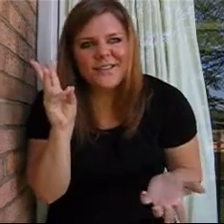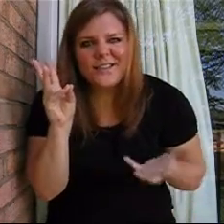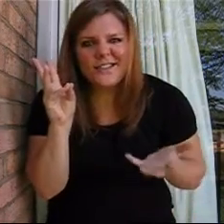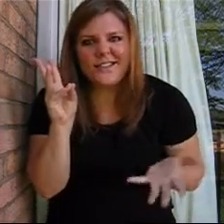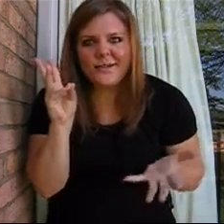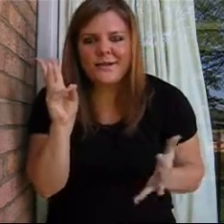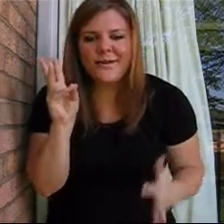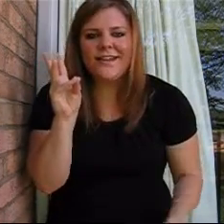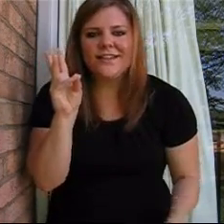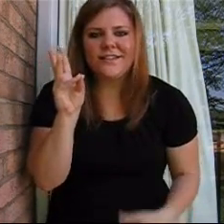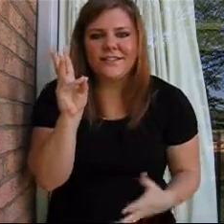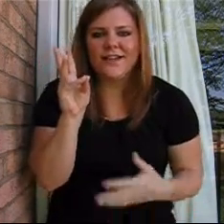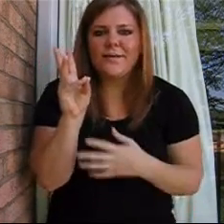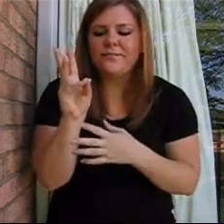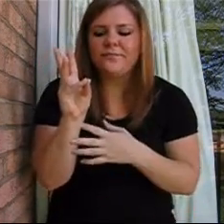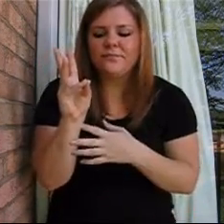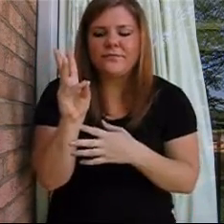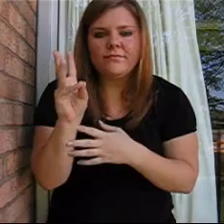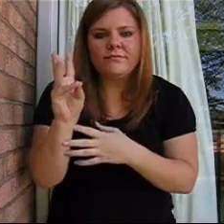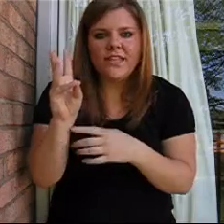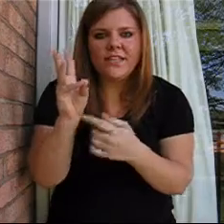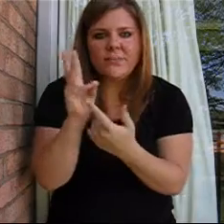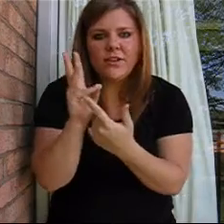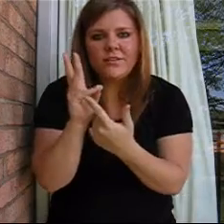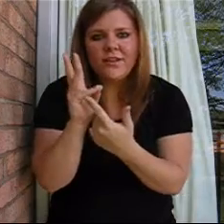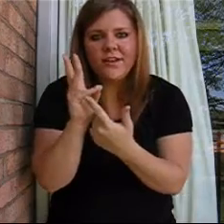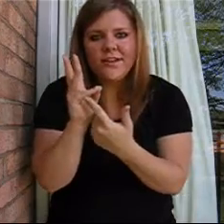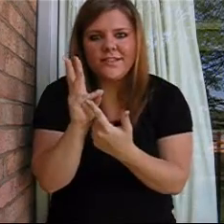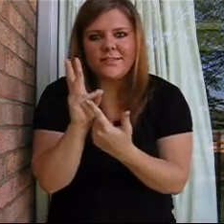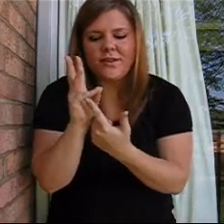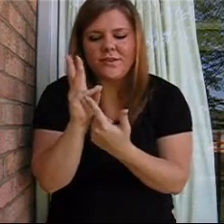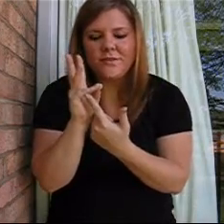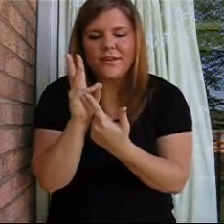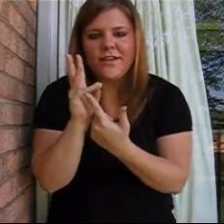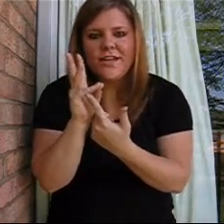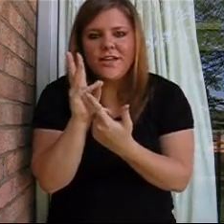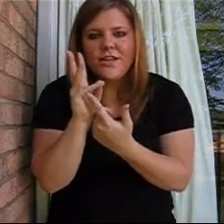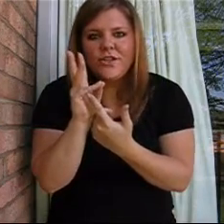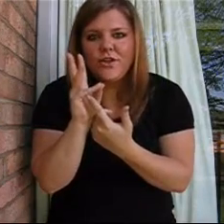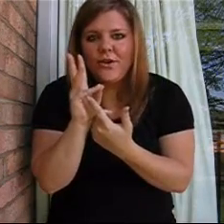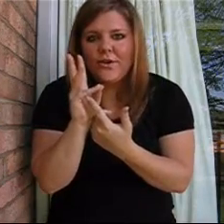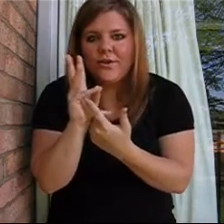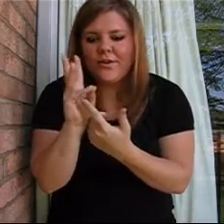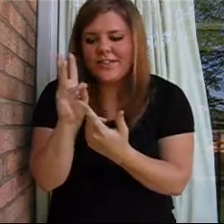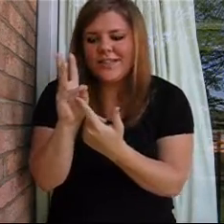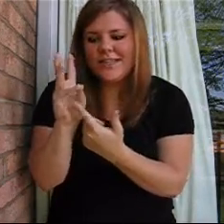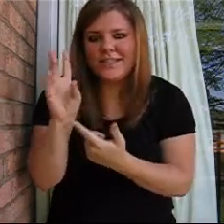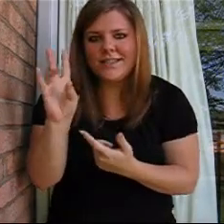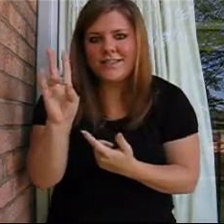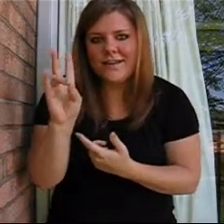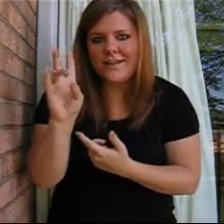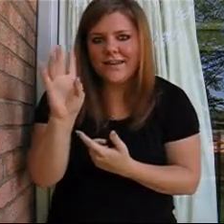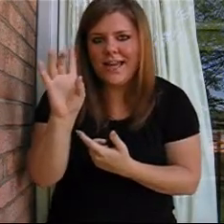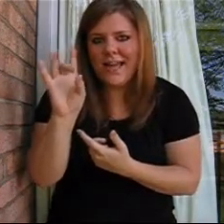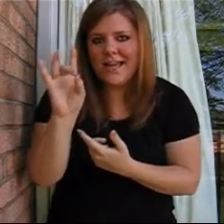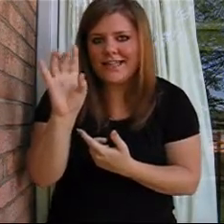usually just do it, but here's a good trick. The smallest finger is the smallest number. So 6, 7, 8,